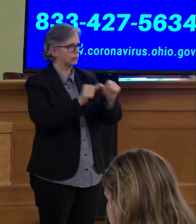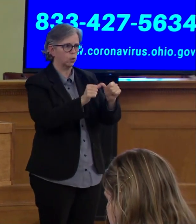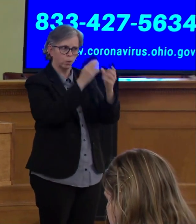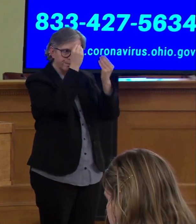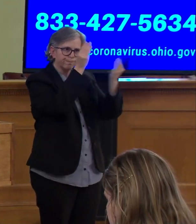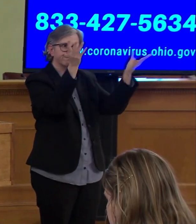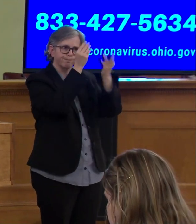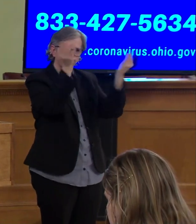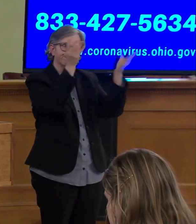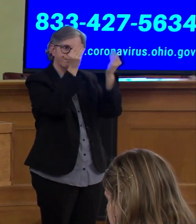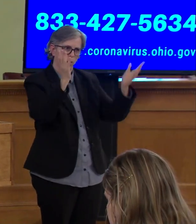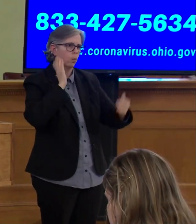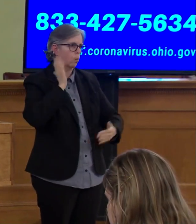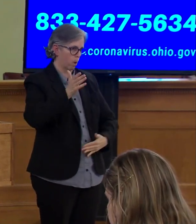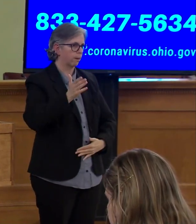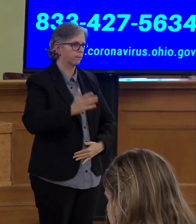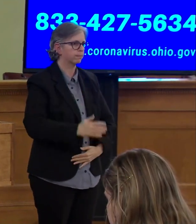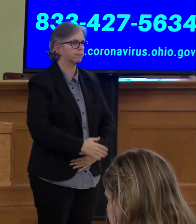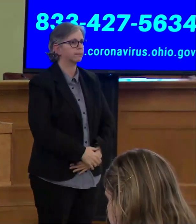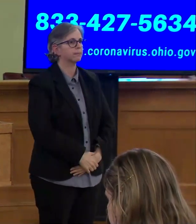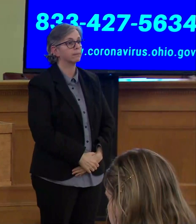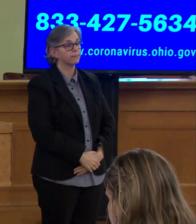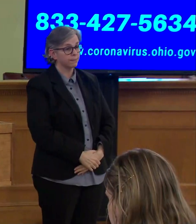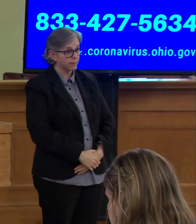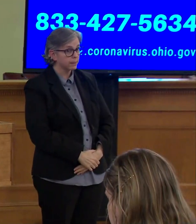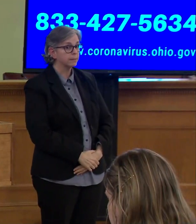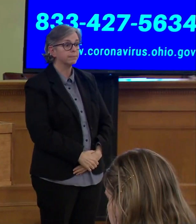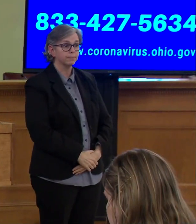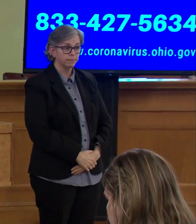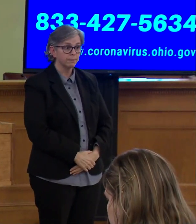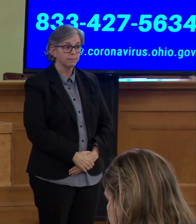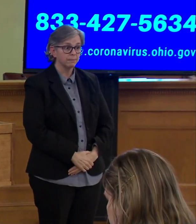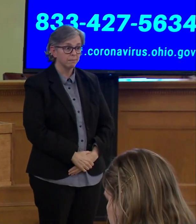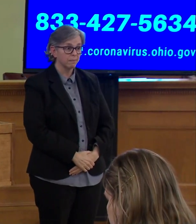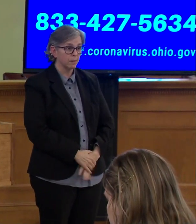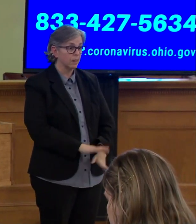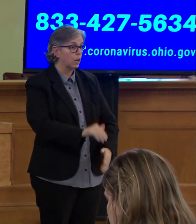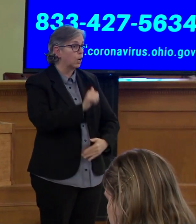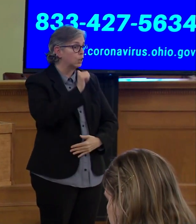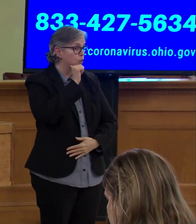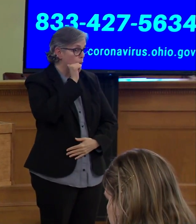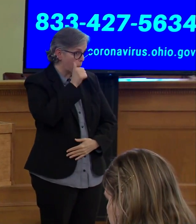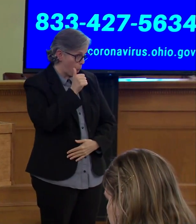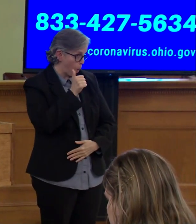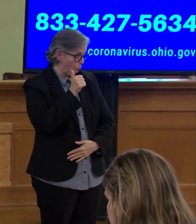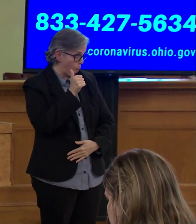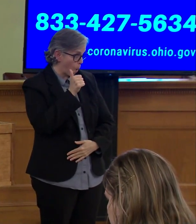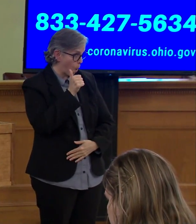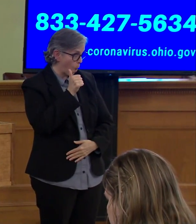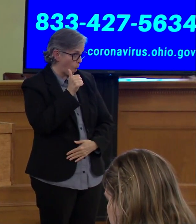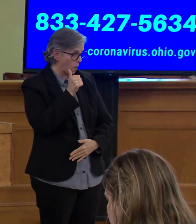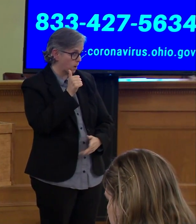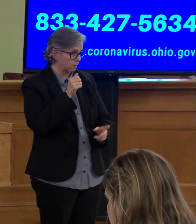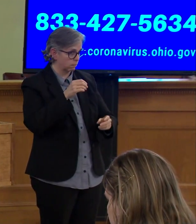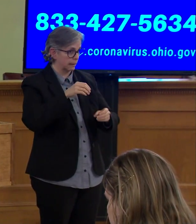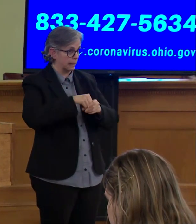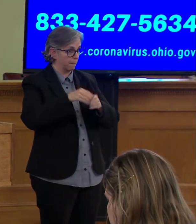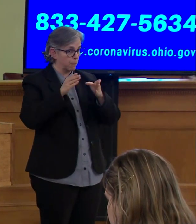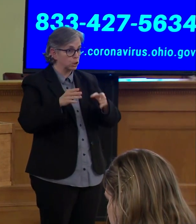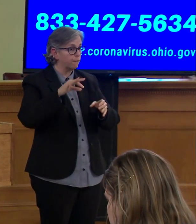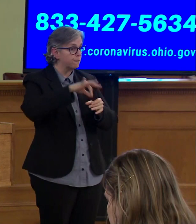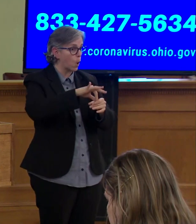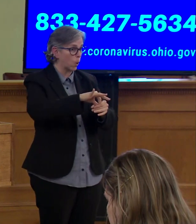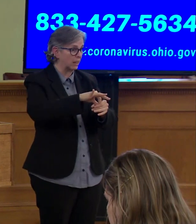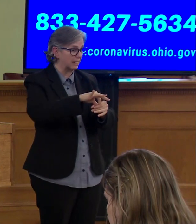it is clear that tomorrow's in-person voting does not conform